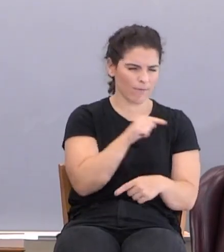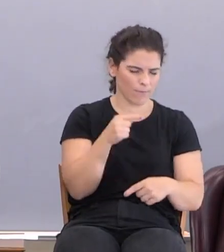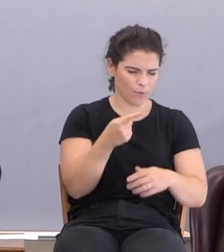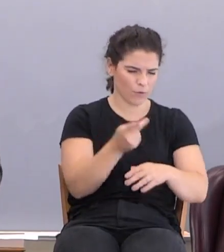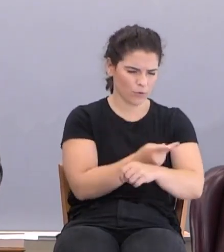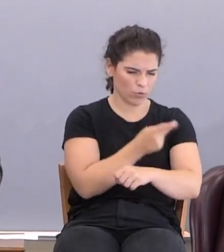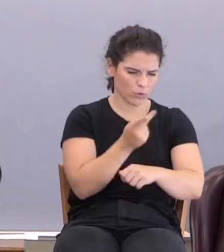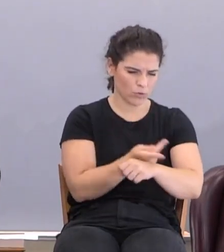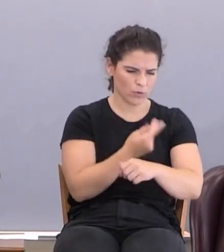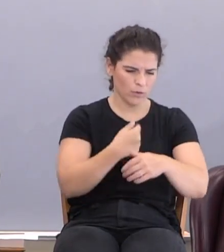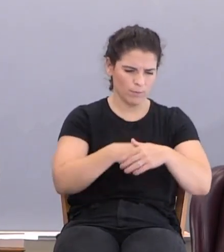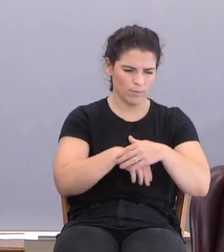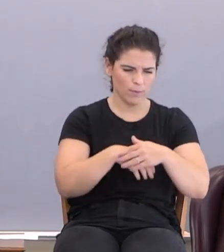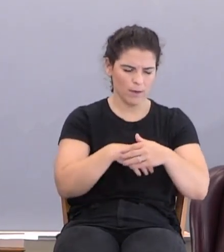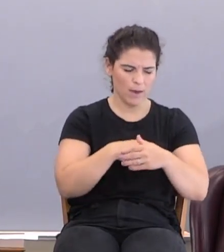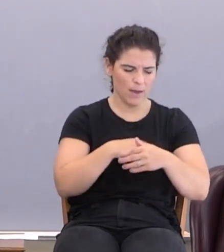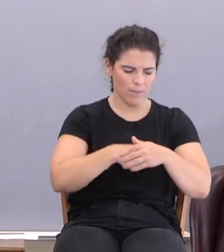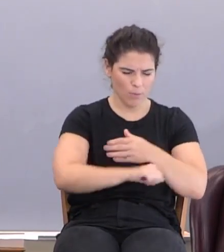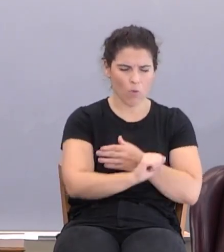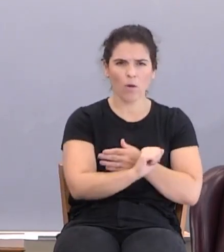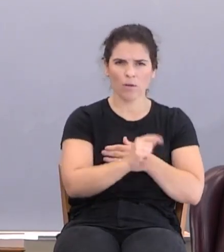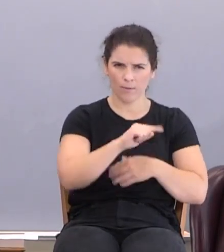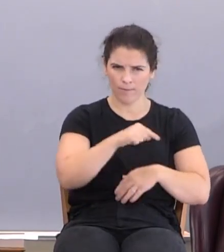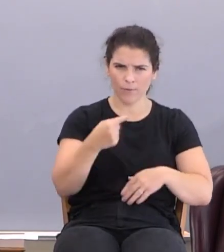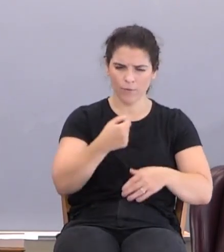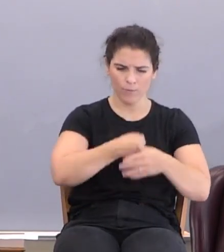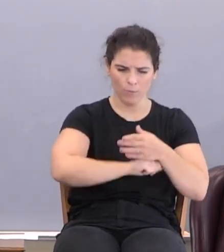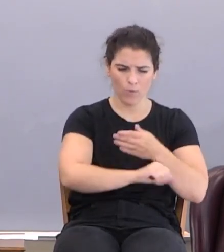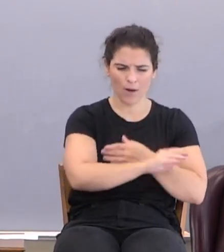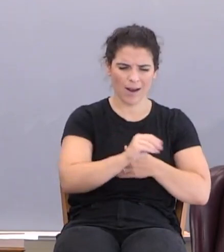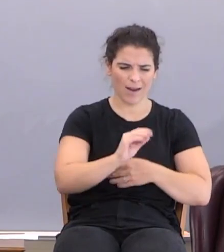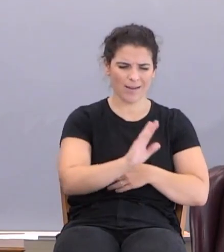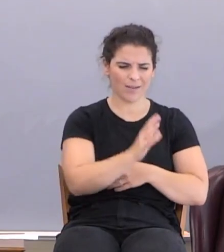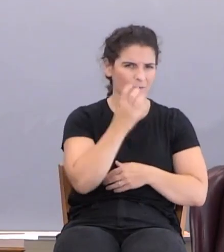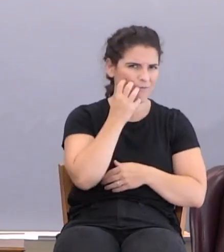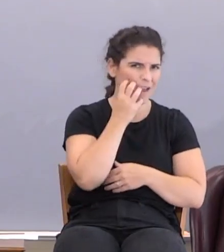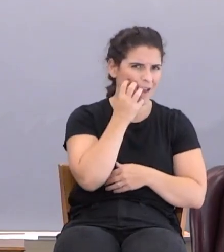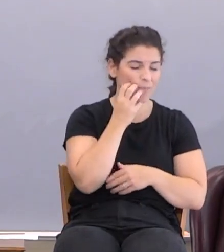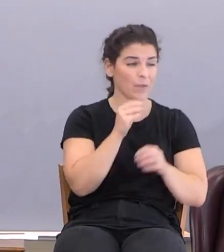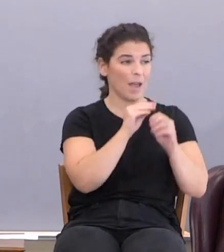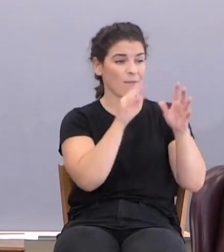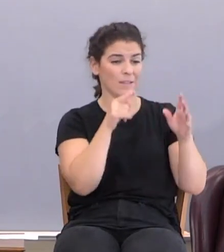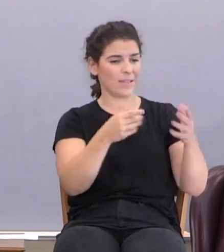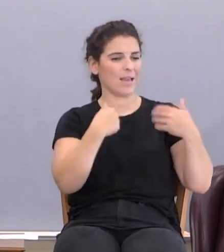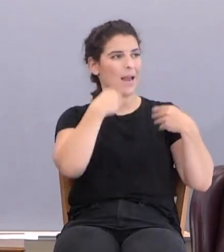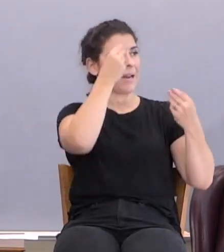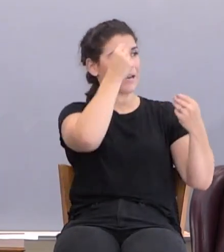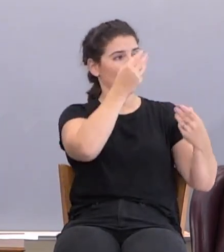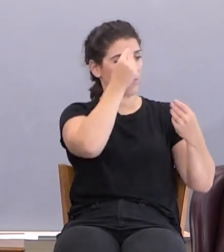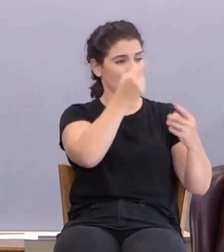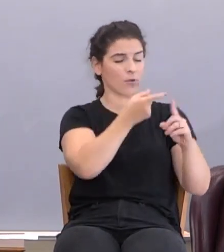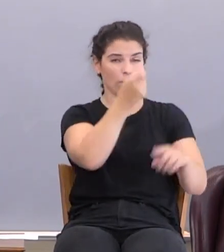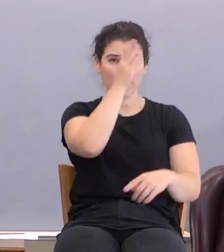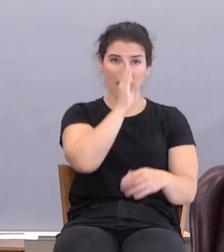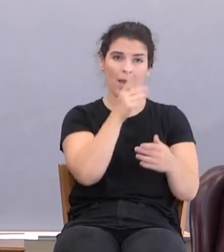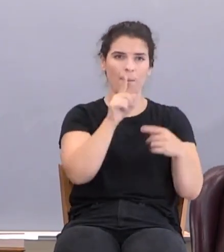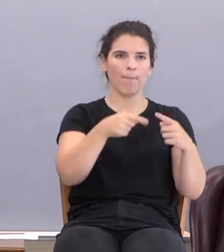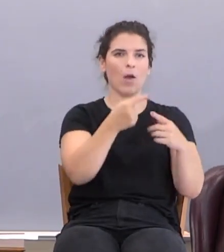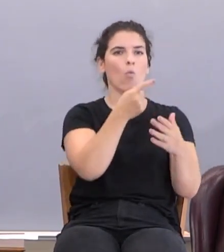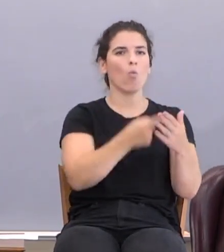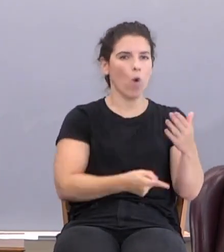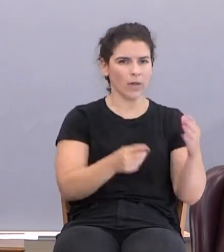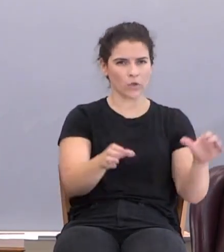firstlings of his flock and of the fat thereof, that's very important. Obviously, he had information from God about what to do.